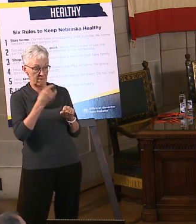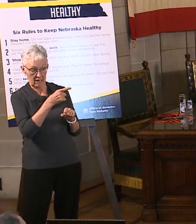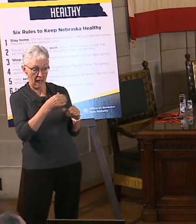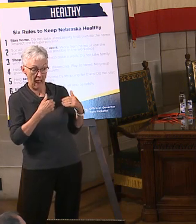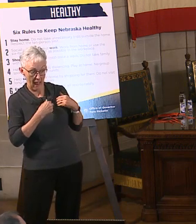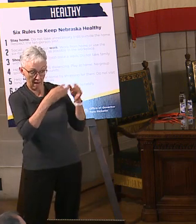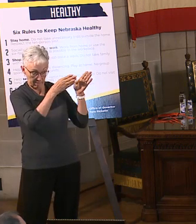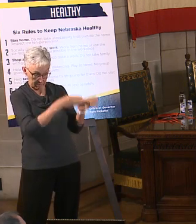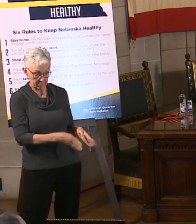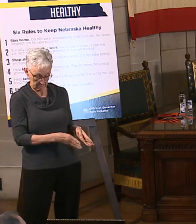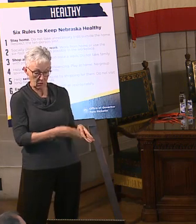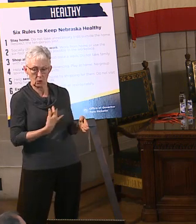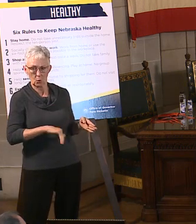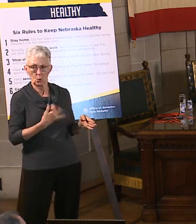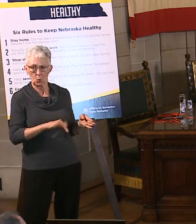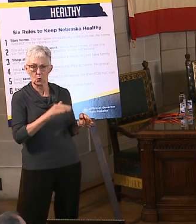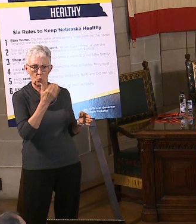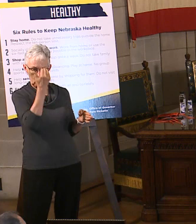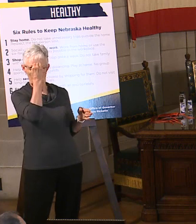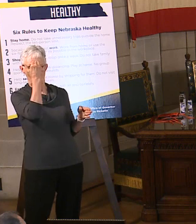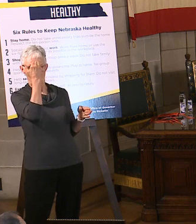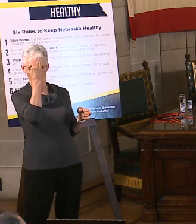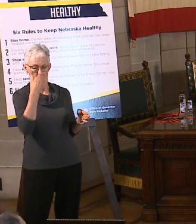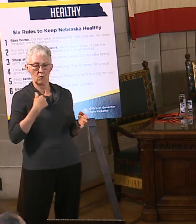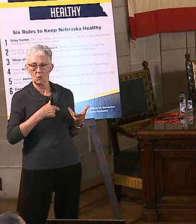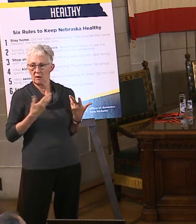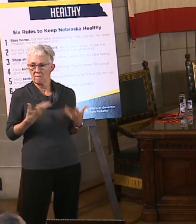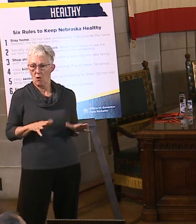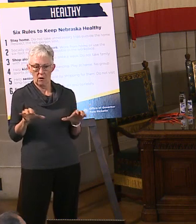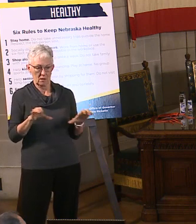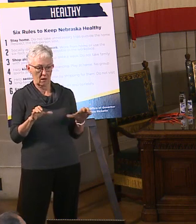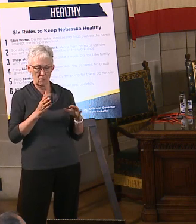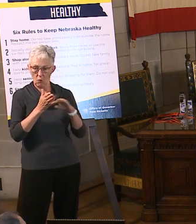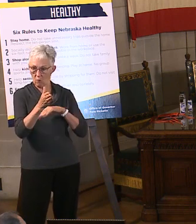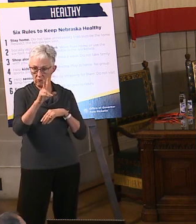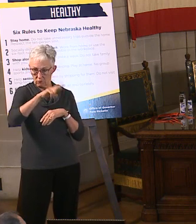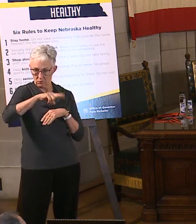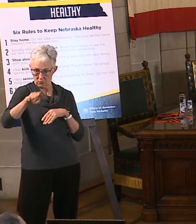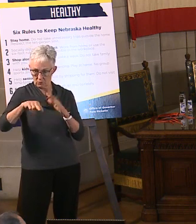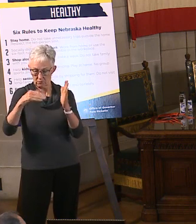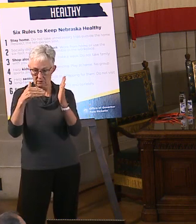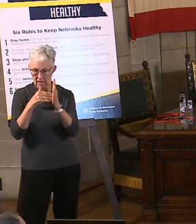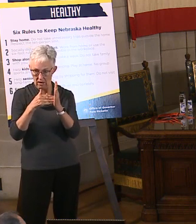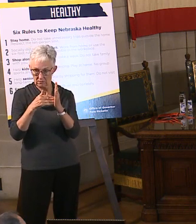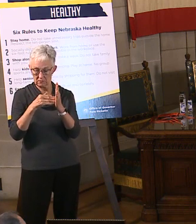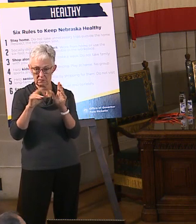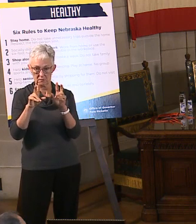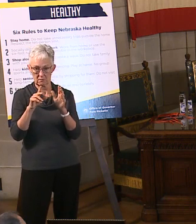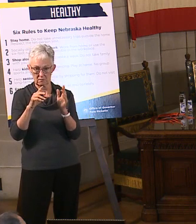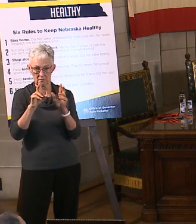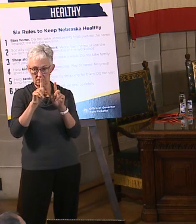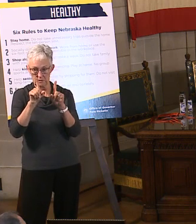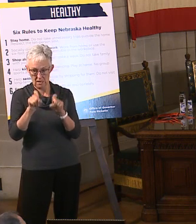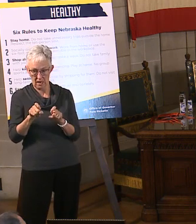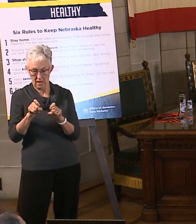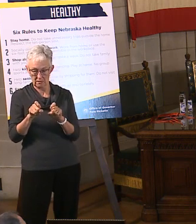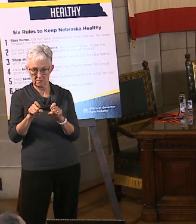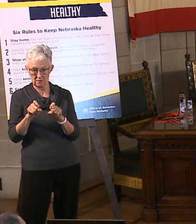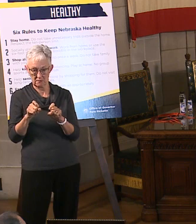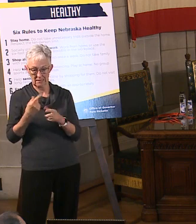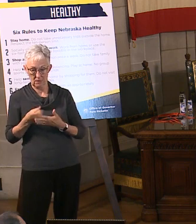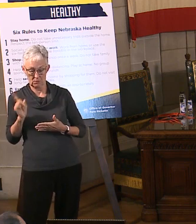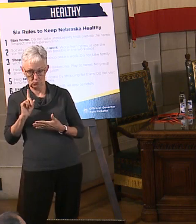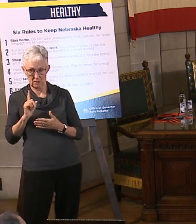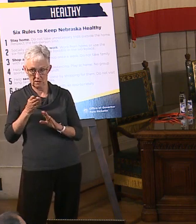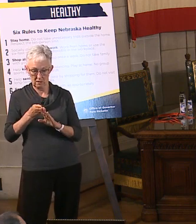22,200 tests. The previous week, before that, it was 13,300 tests. So you can see we've been